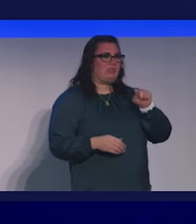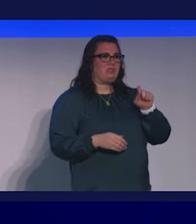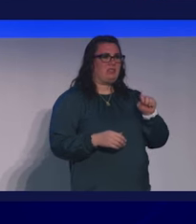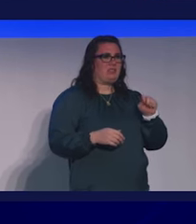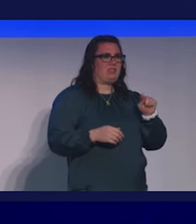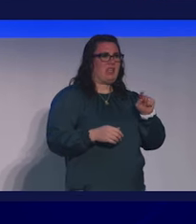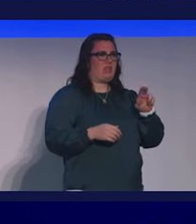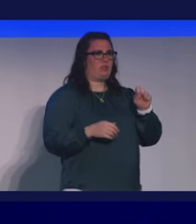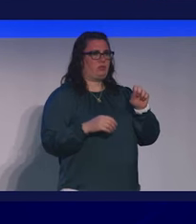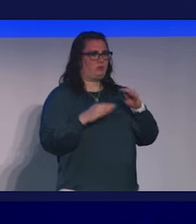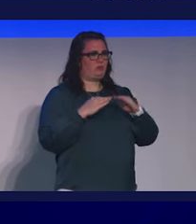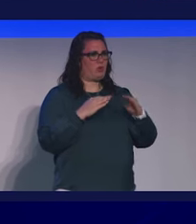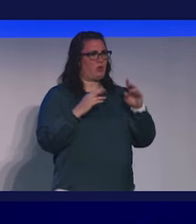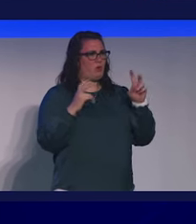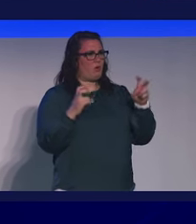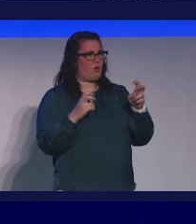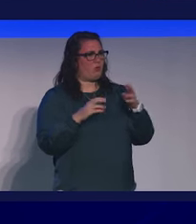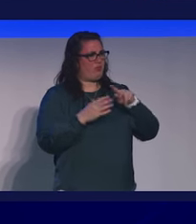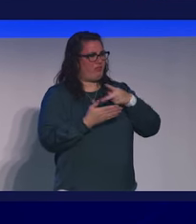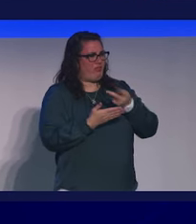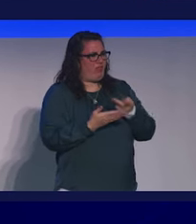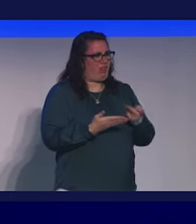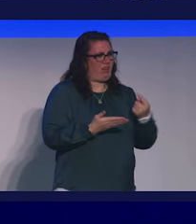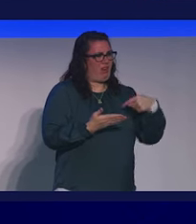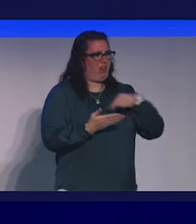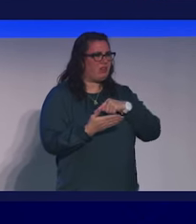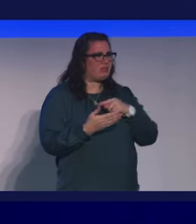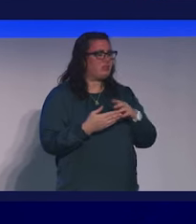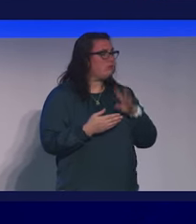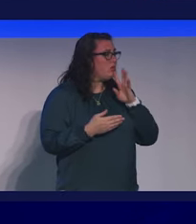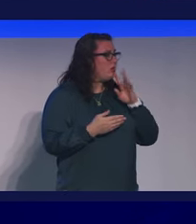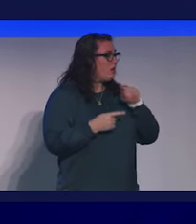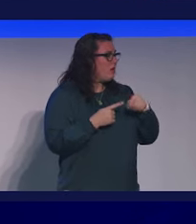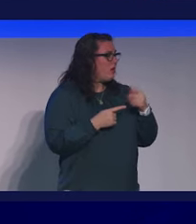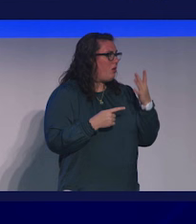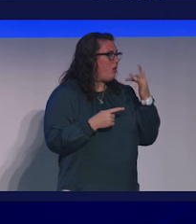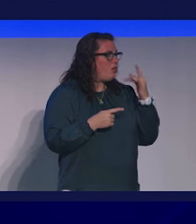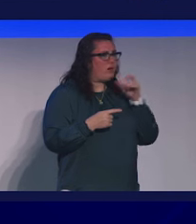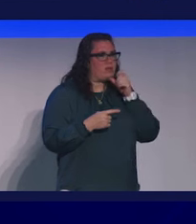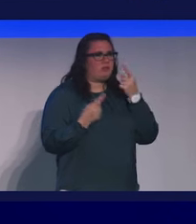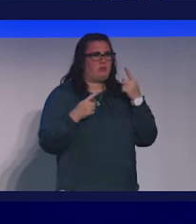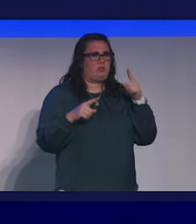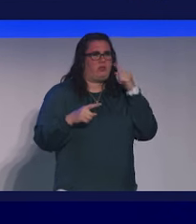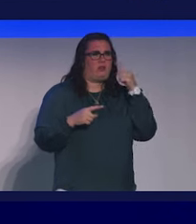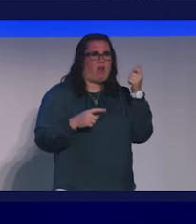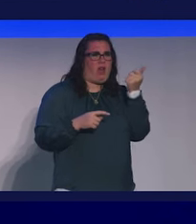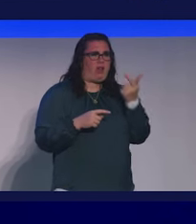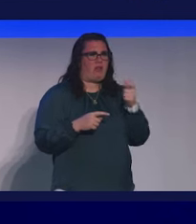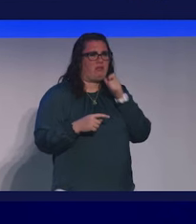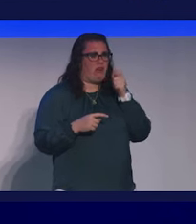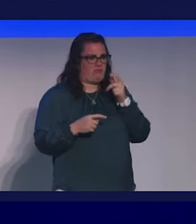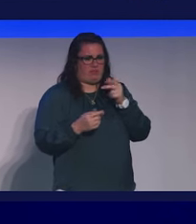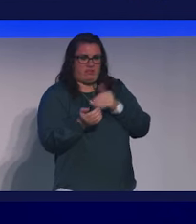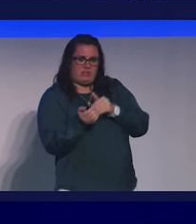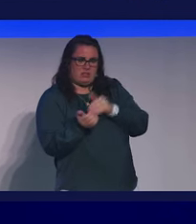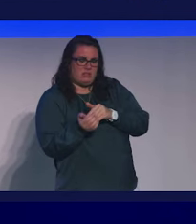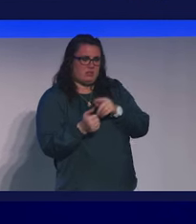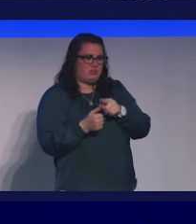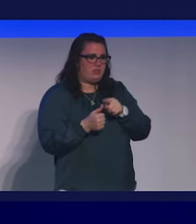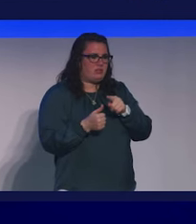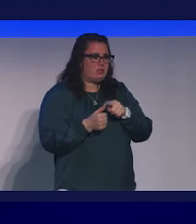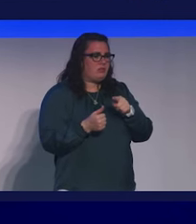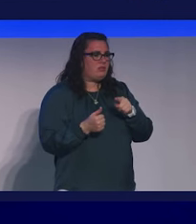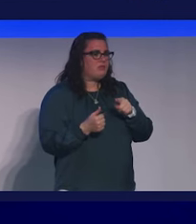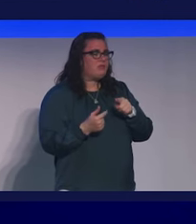truly failing all of us. And I'll spend the next few minutes just sort of talking a little bit about why it doesn't work for anyone, not for the physicians, the advanced